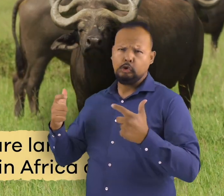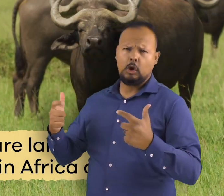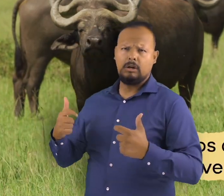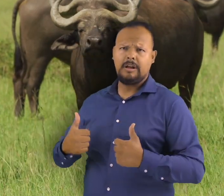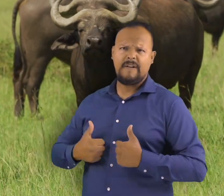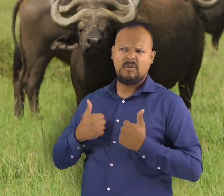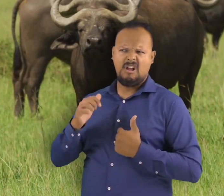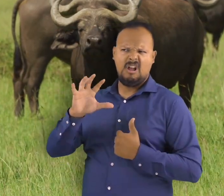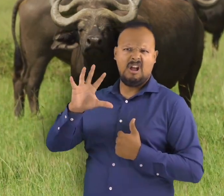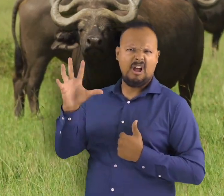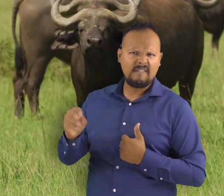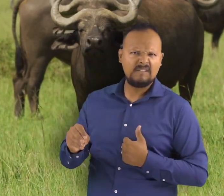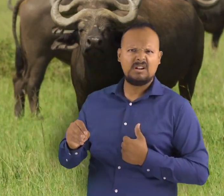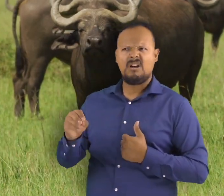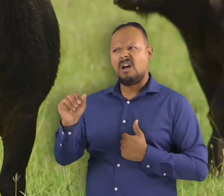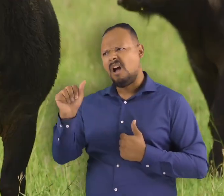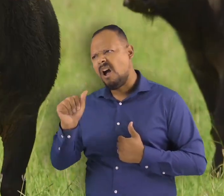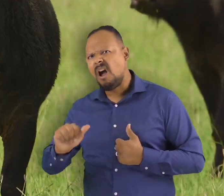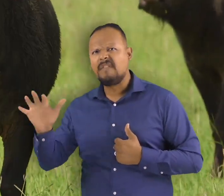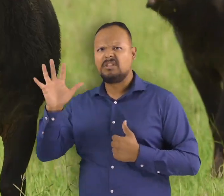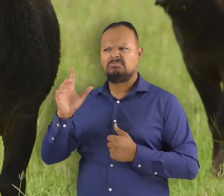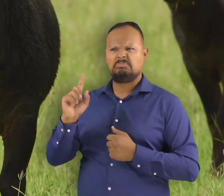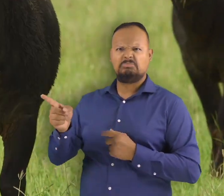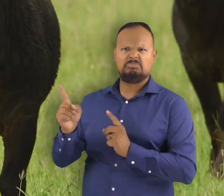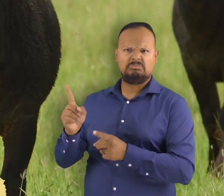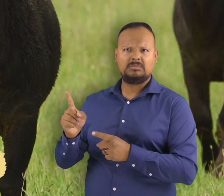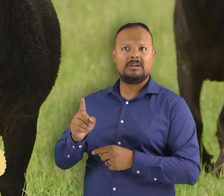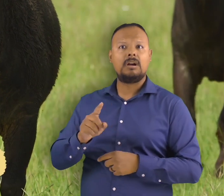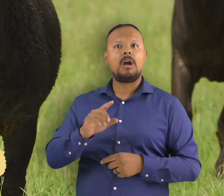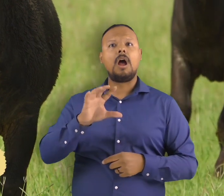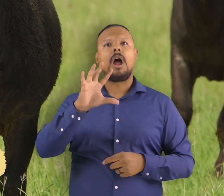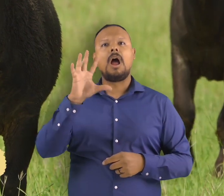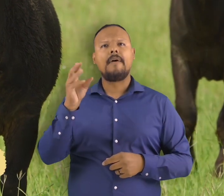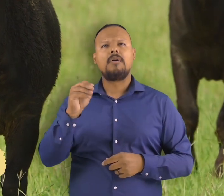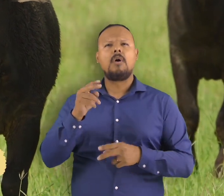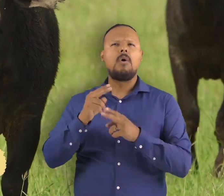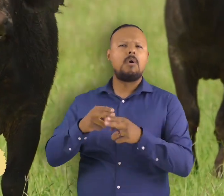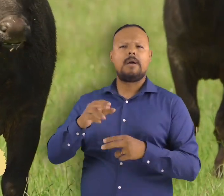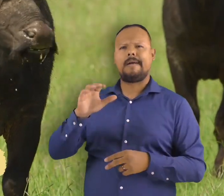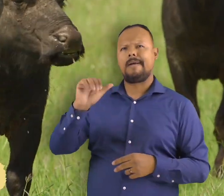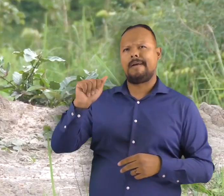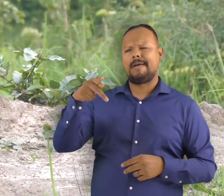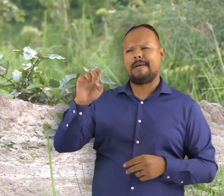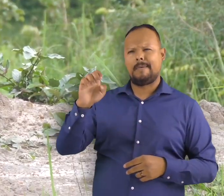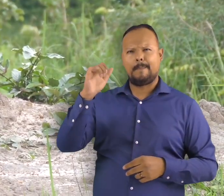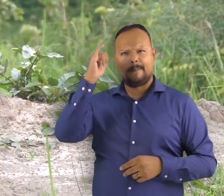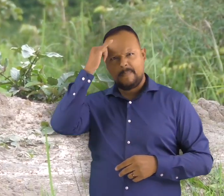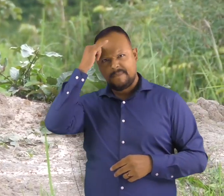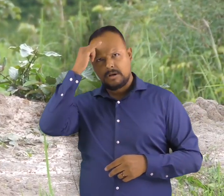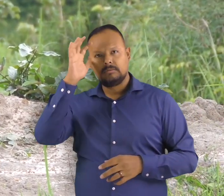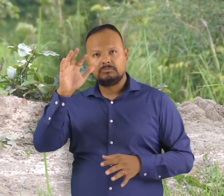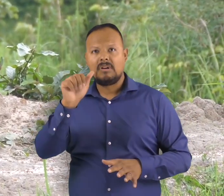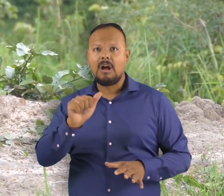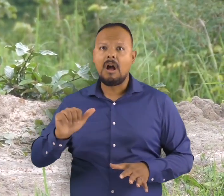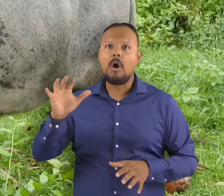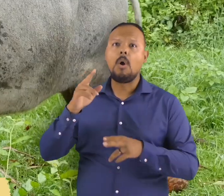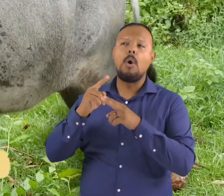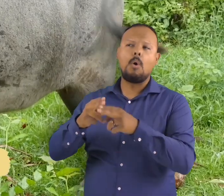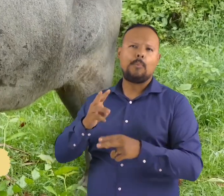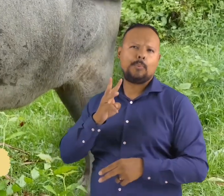in africa buffalo is called the cape buffalo in asia they are called water